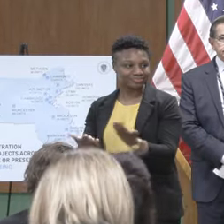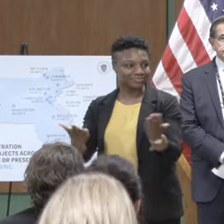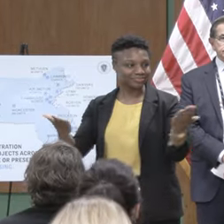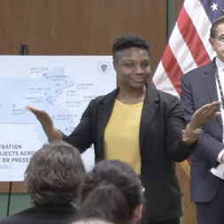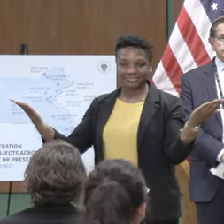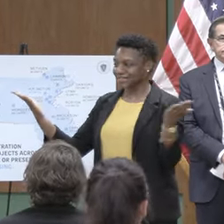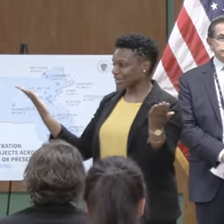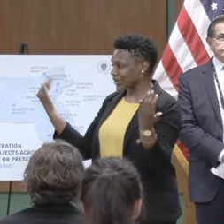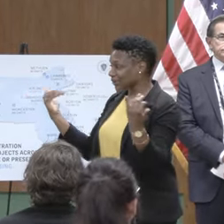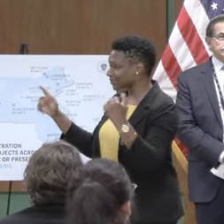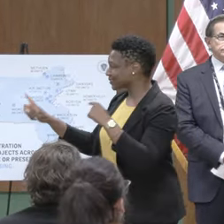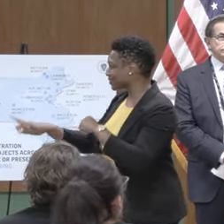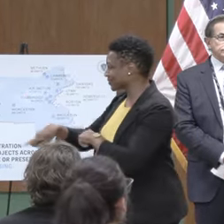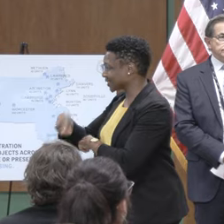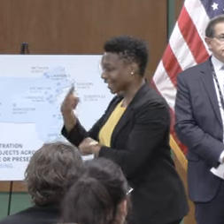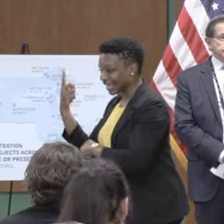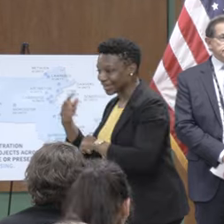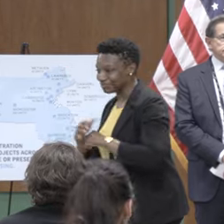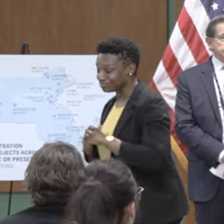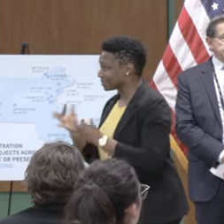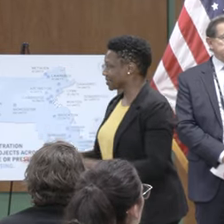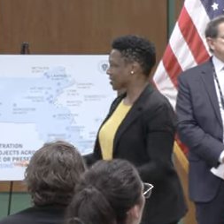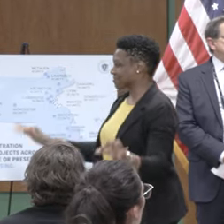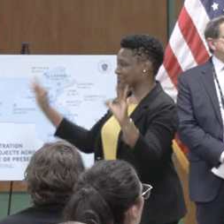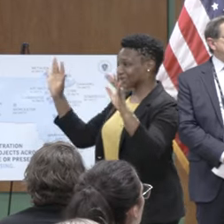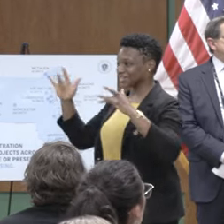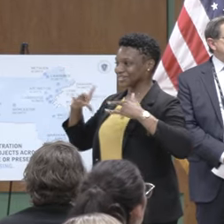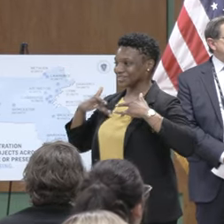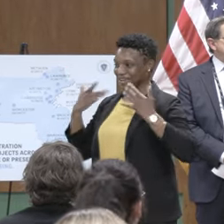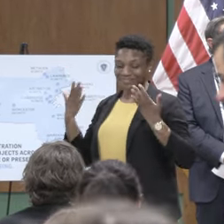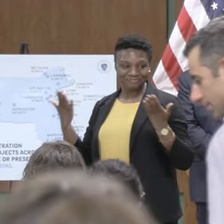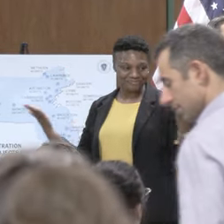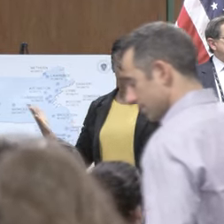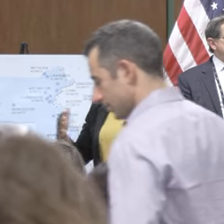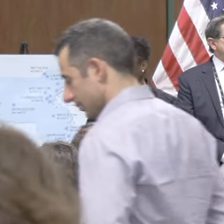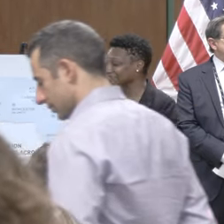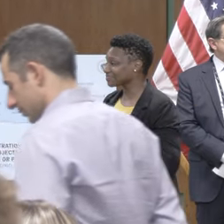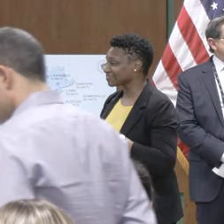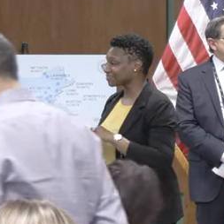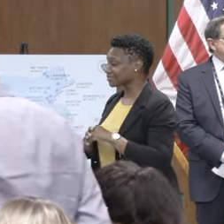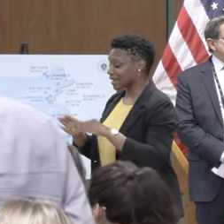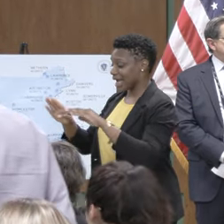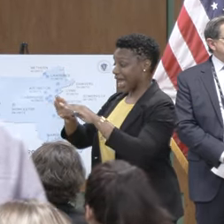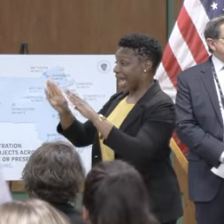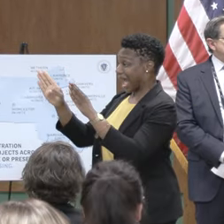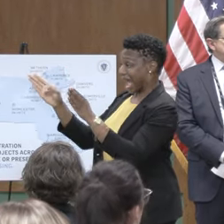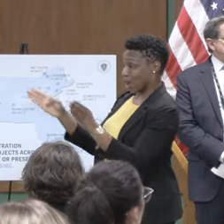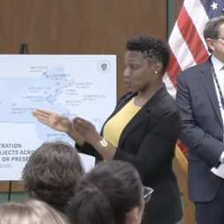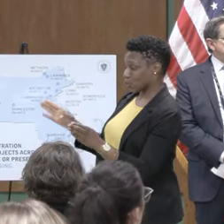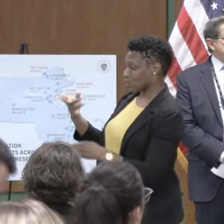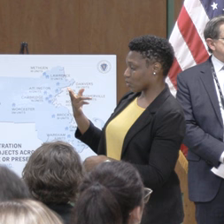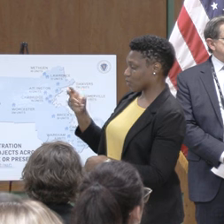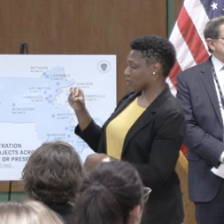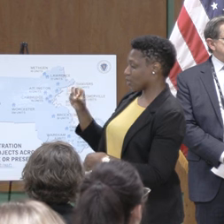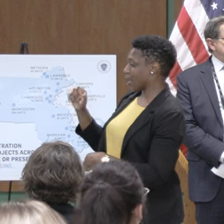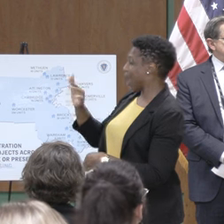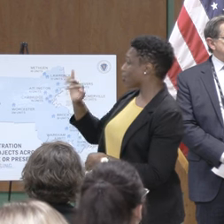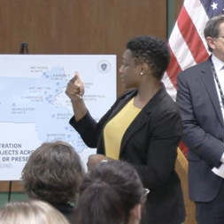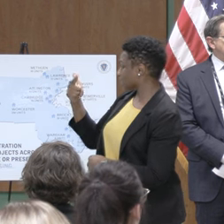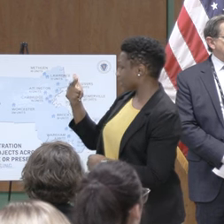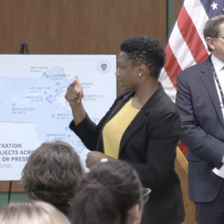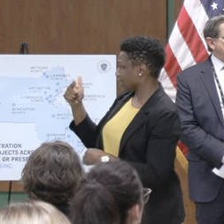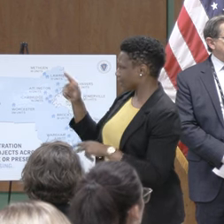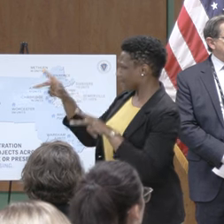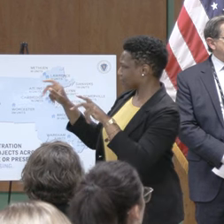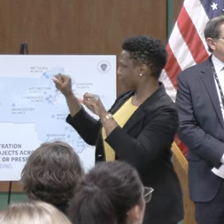for this important event housing and especially housing that is affordable